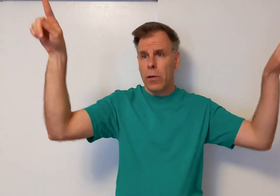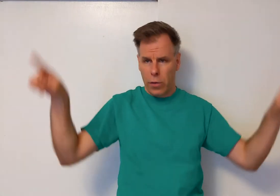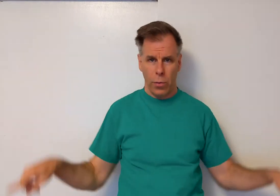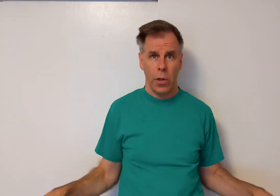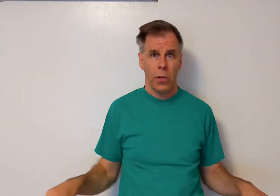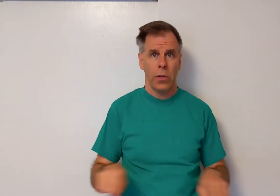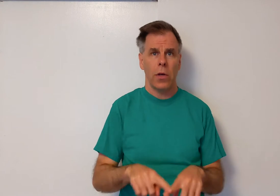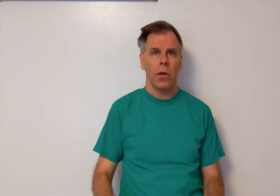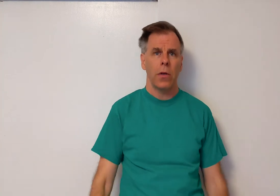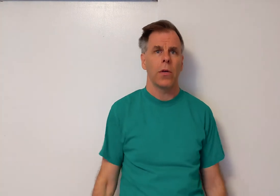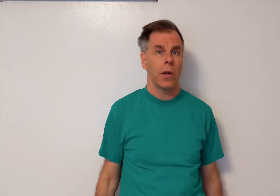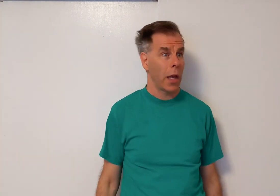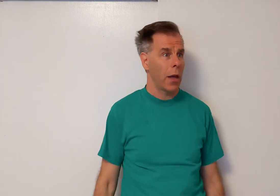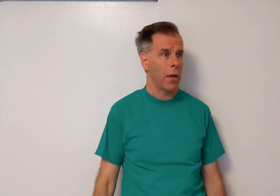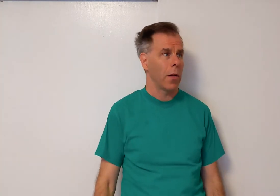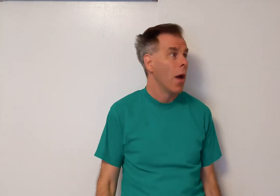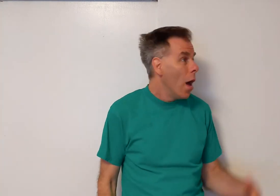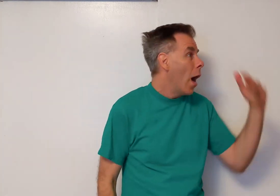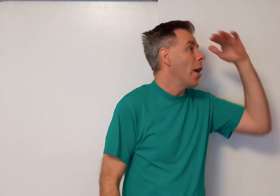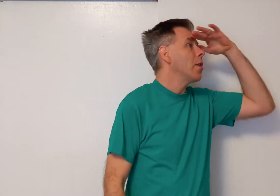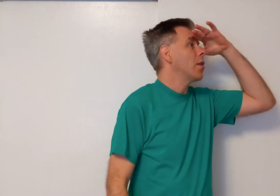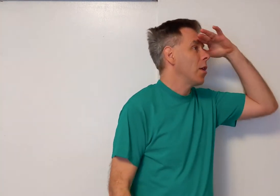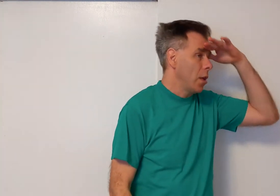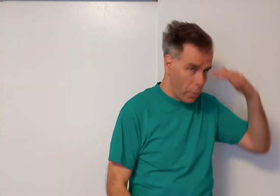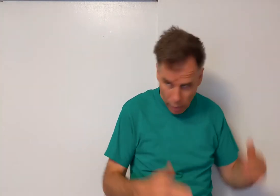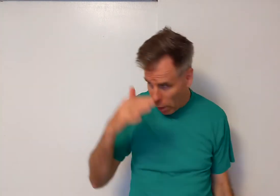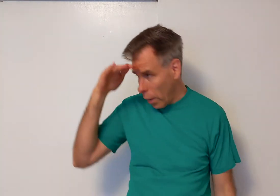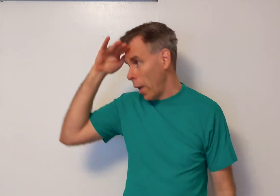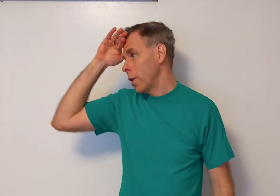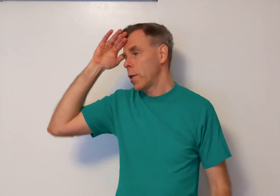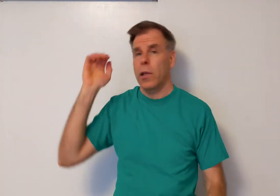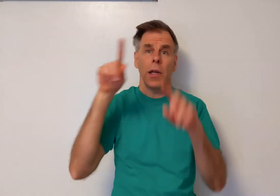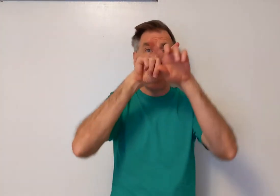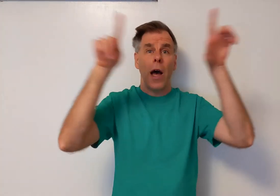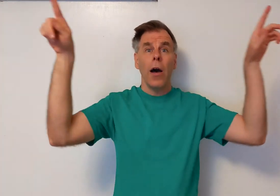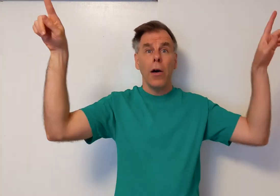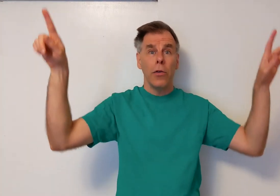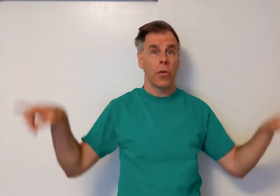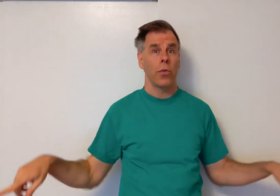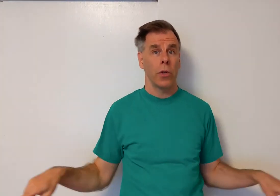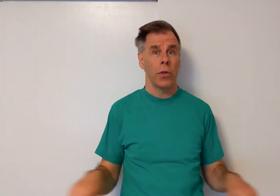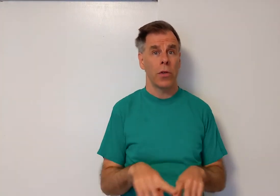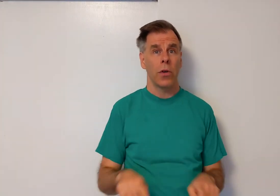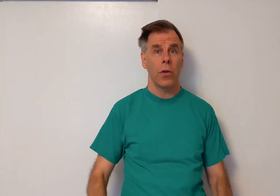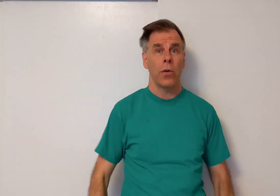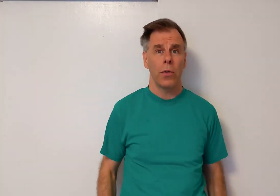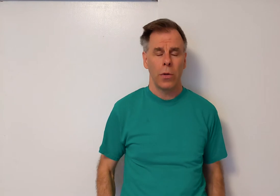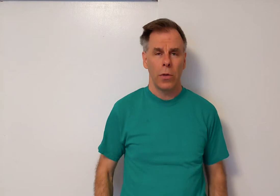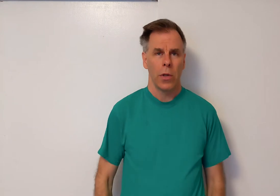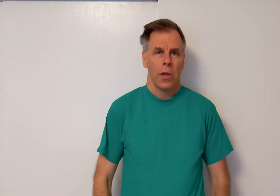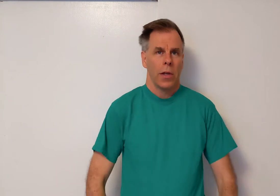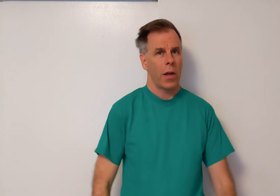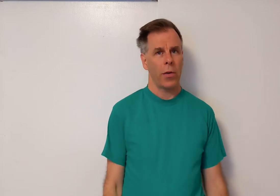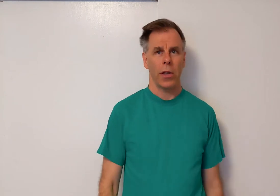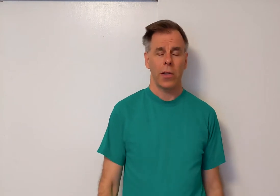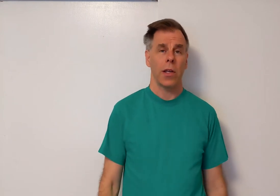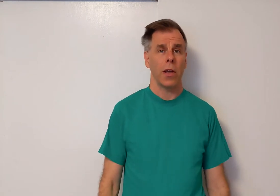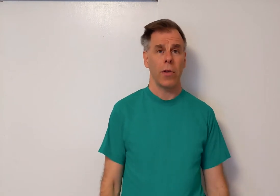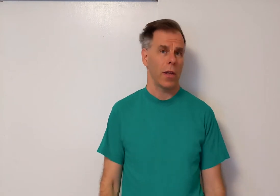the window. Again. I see what I see out the window. Now we're going to sing everything